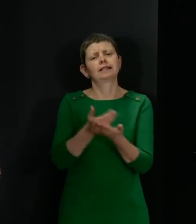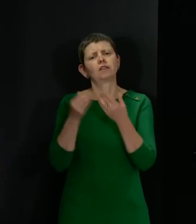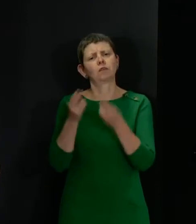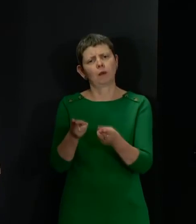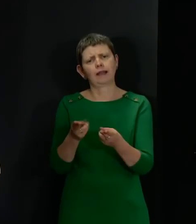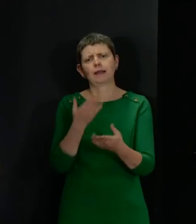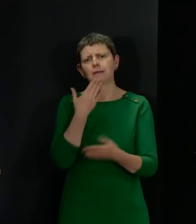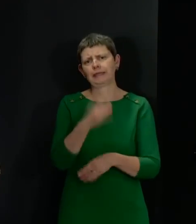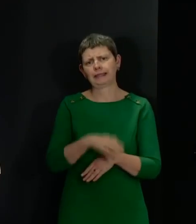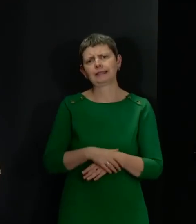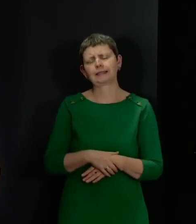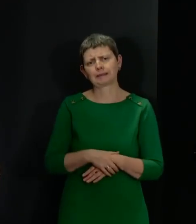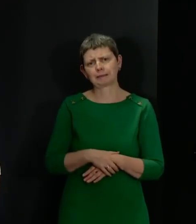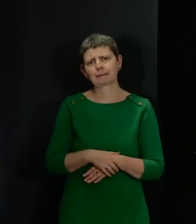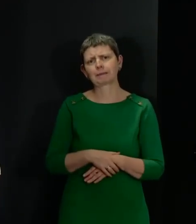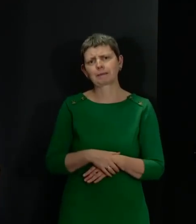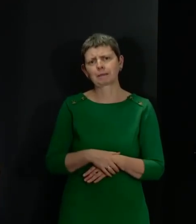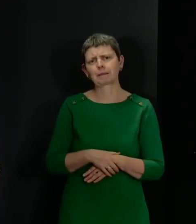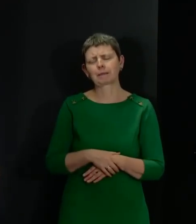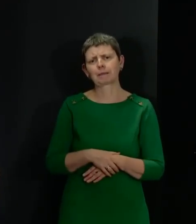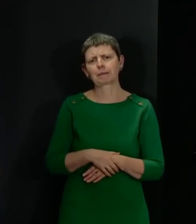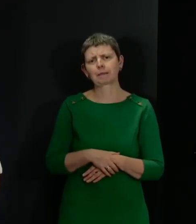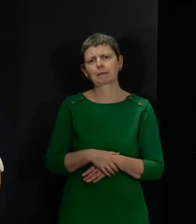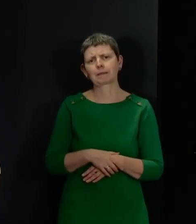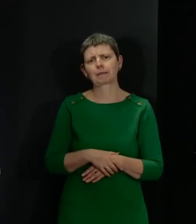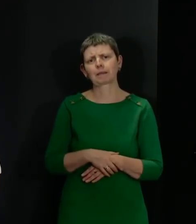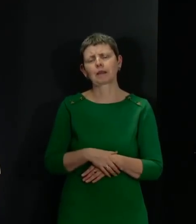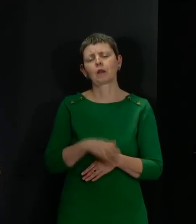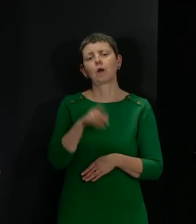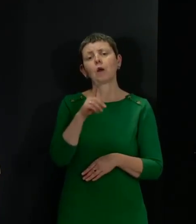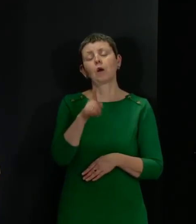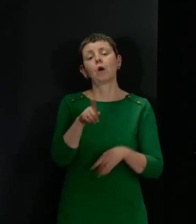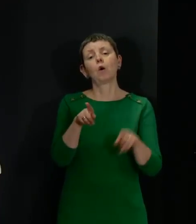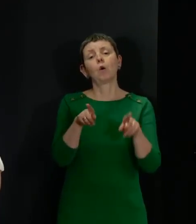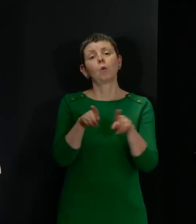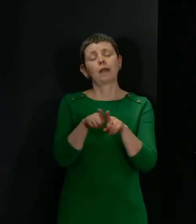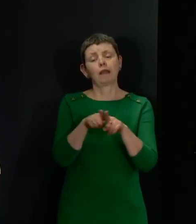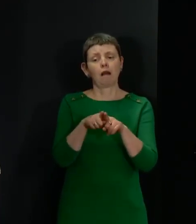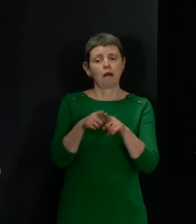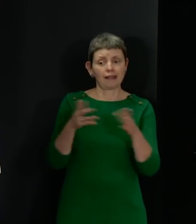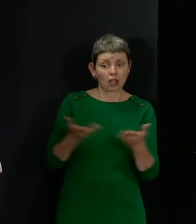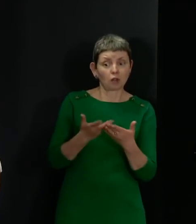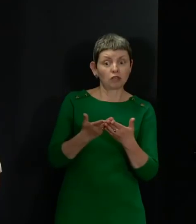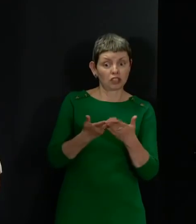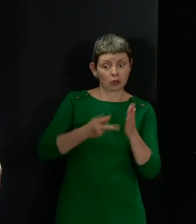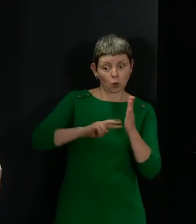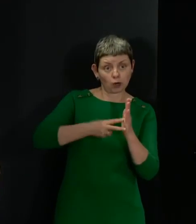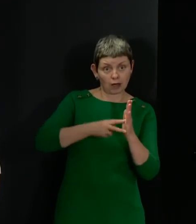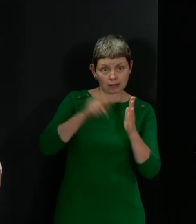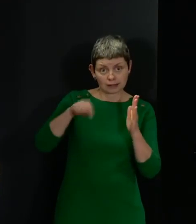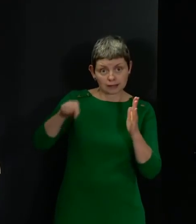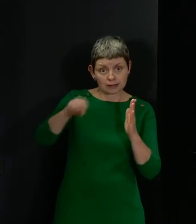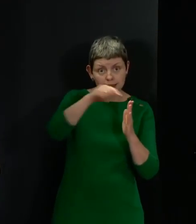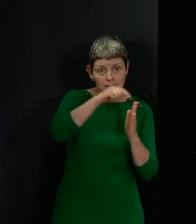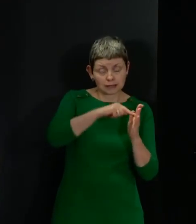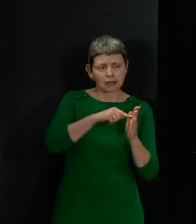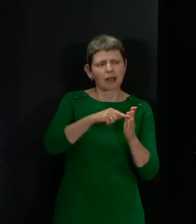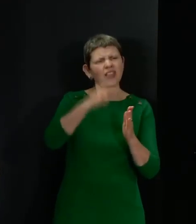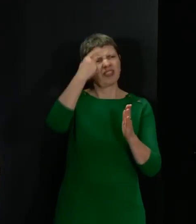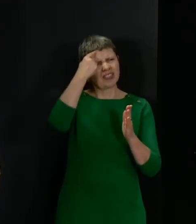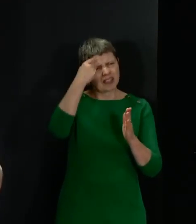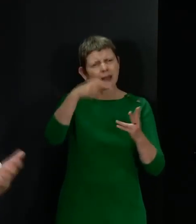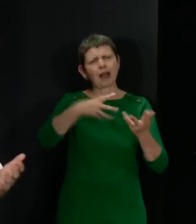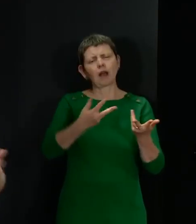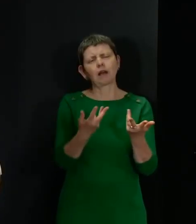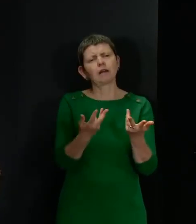as best as we can, to encourage people who are seeking to organise a number of these events to look at alternate ways to do